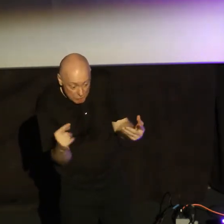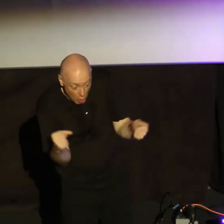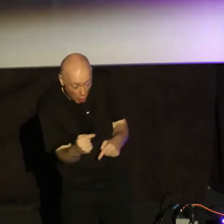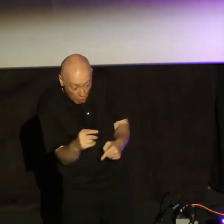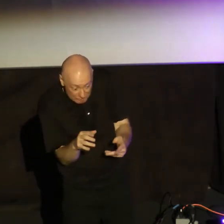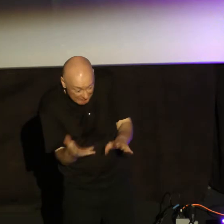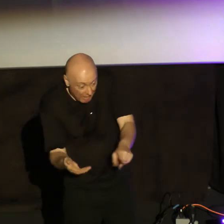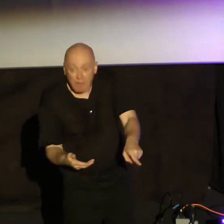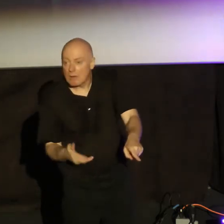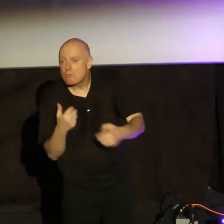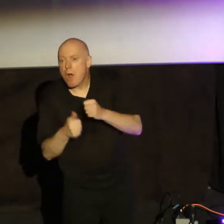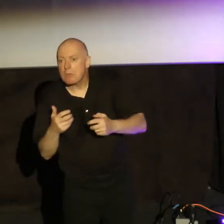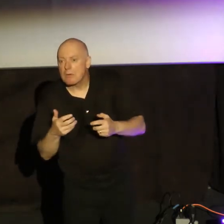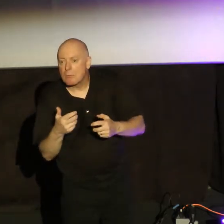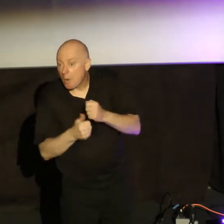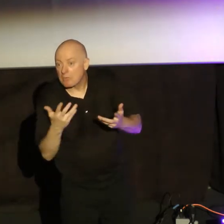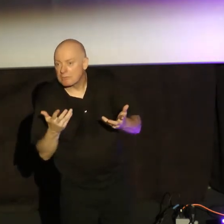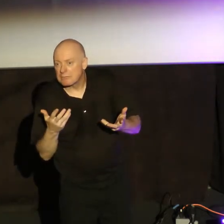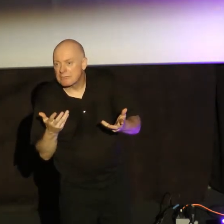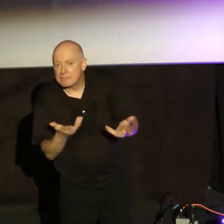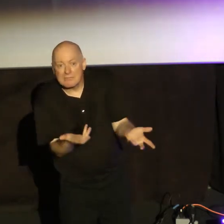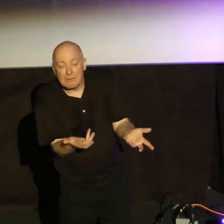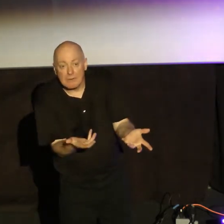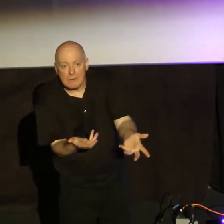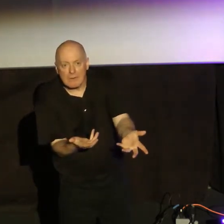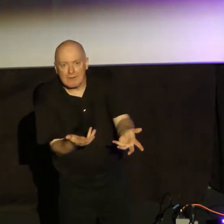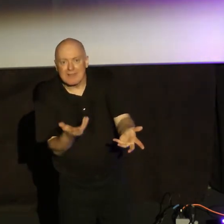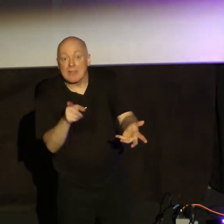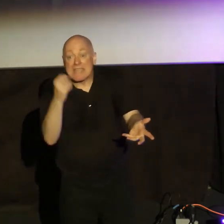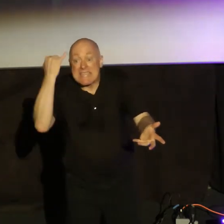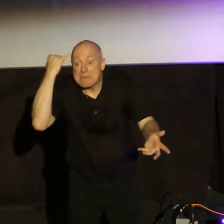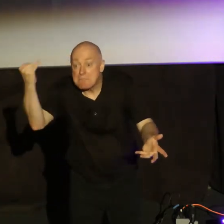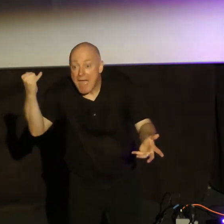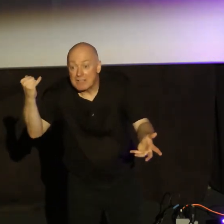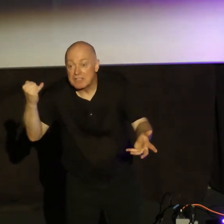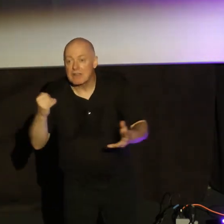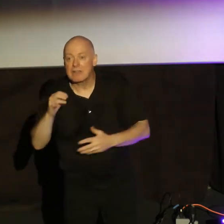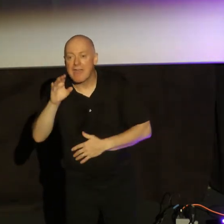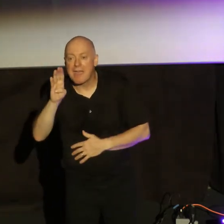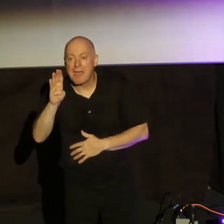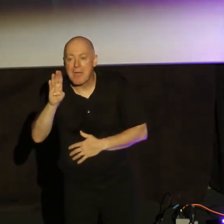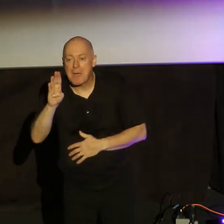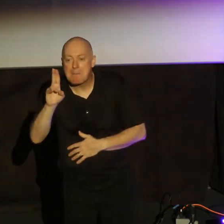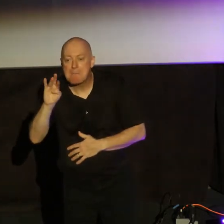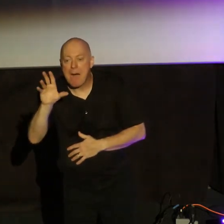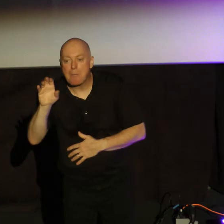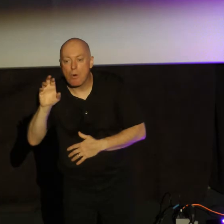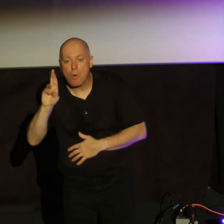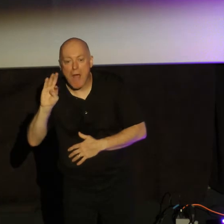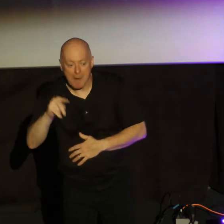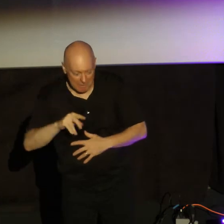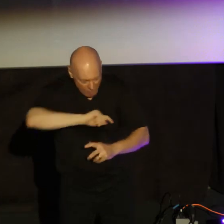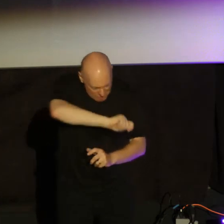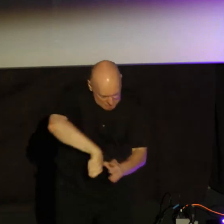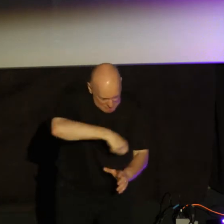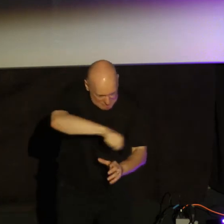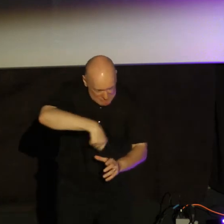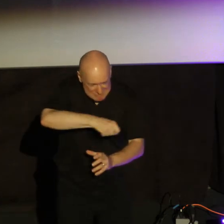problem because they're as good as dead. So you can imagine the bubble wrap. We're going to wrap this kid in bubble wrap. He stays in the basement. We give him